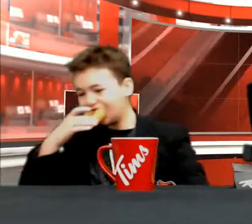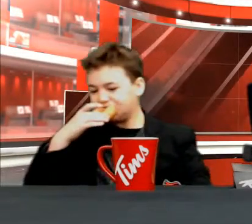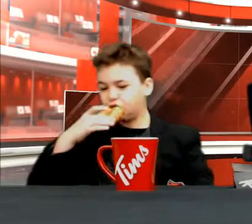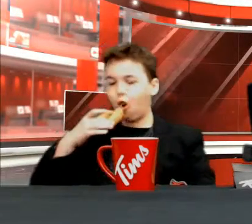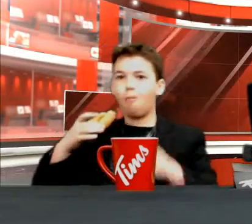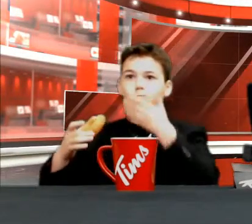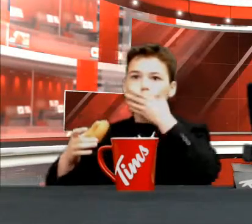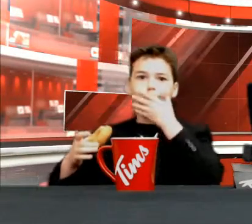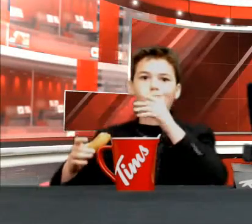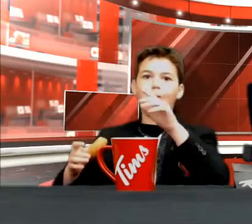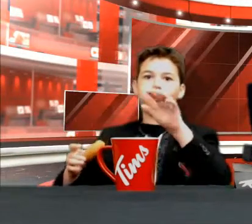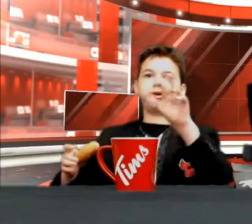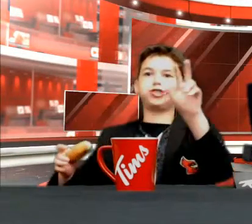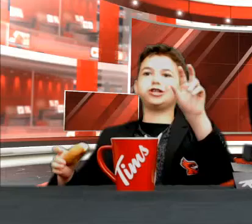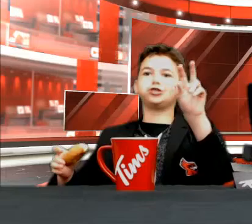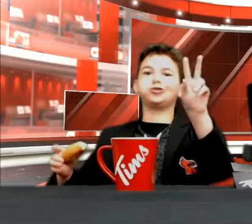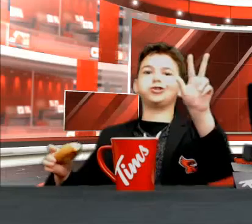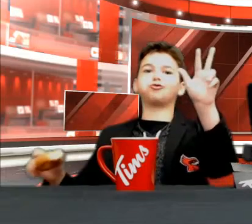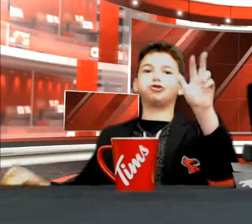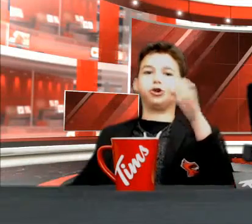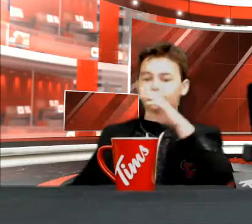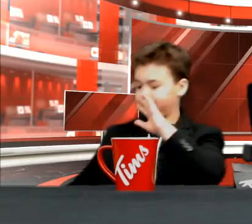Oh, make that 23 don'ts.